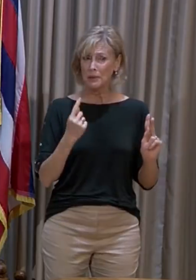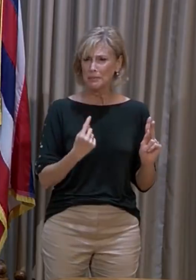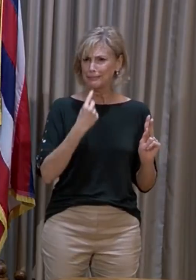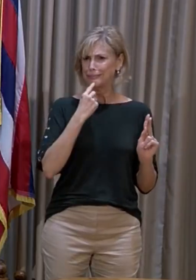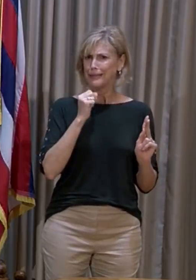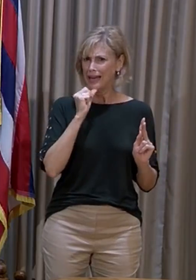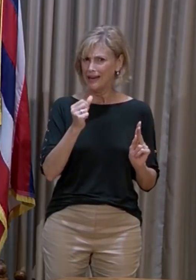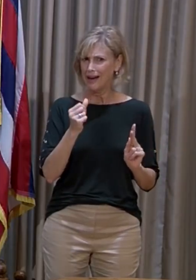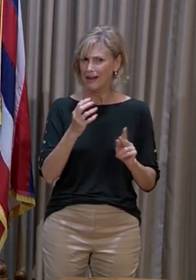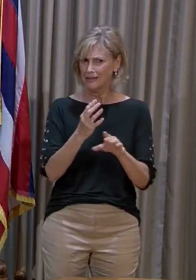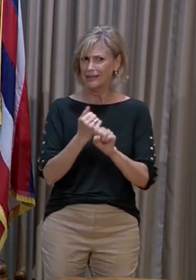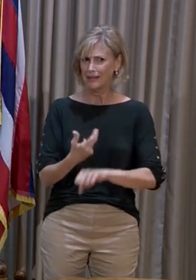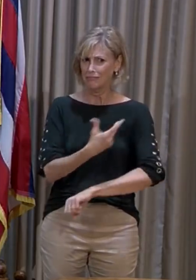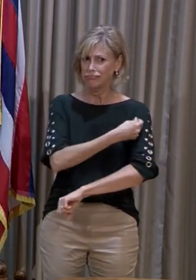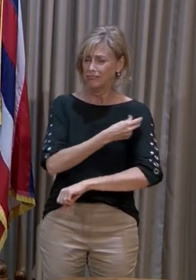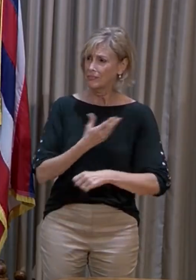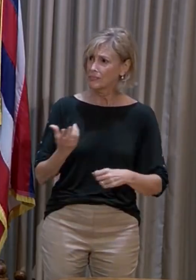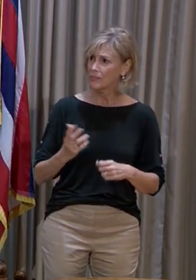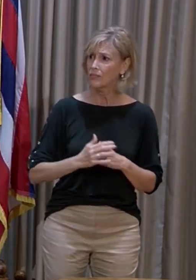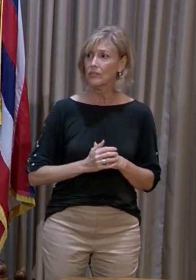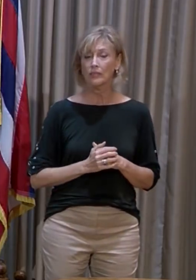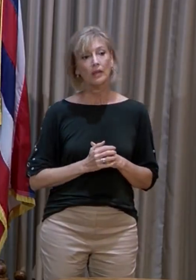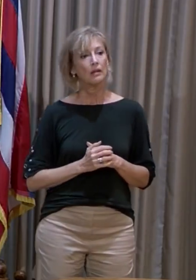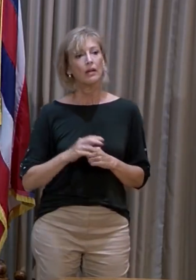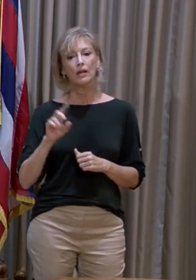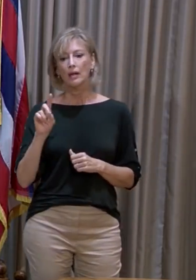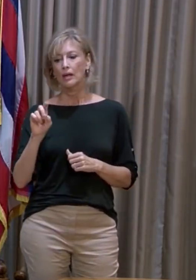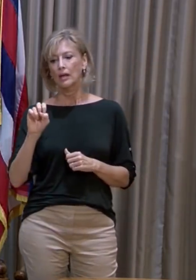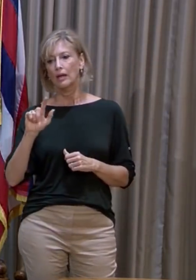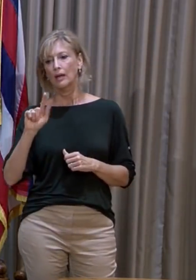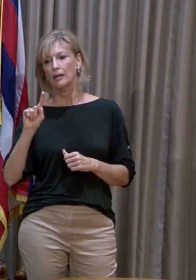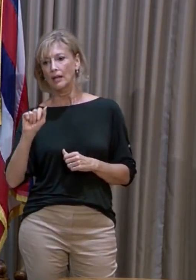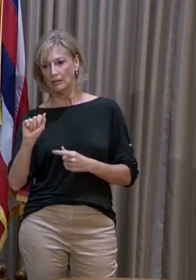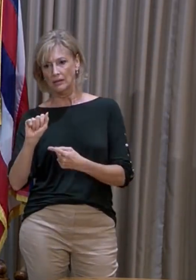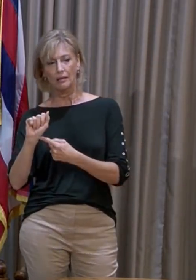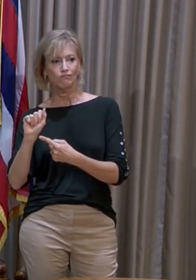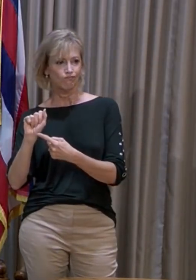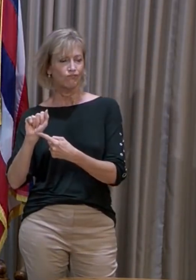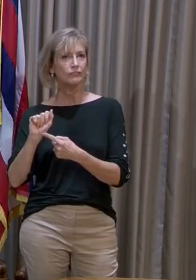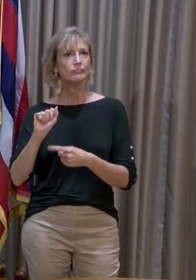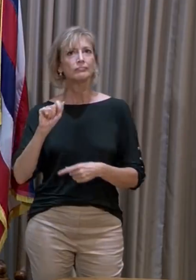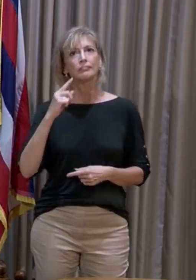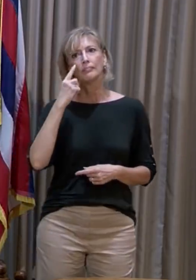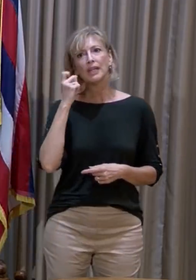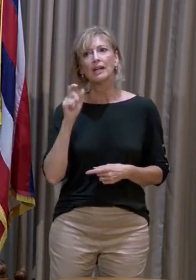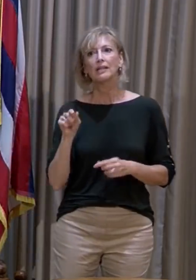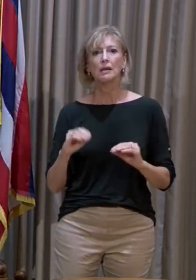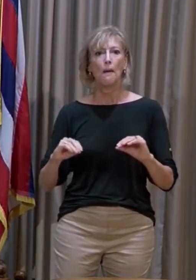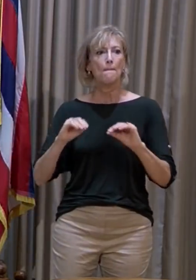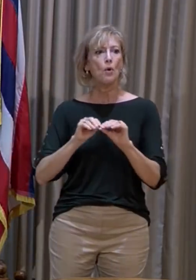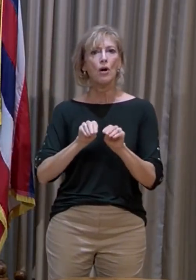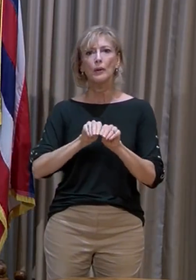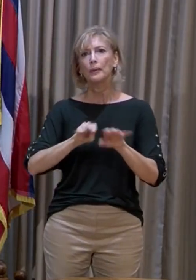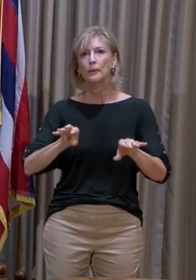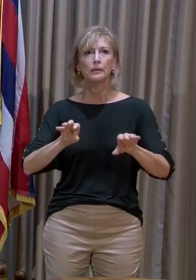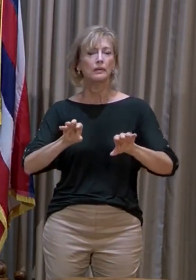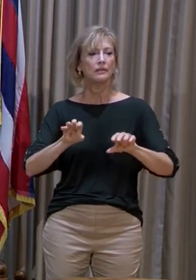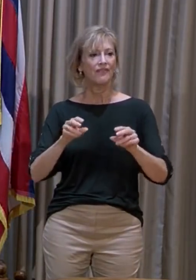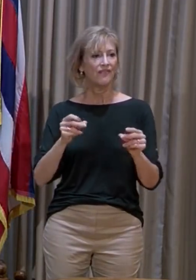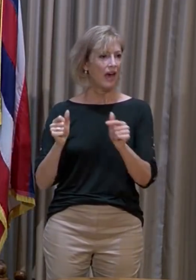vaccinated? Certainly with the Delta variant and the fact that it is more transmissible,